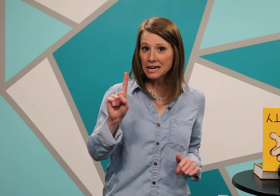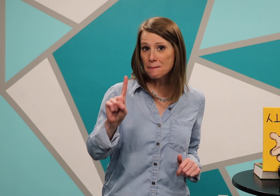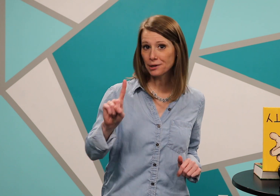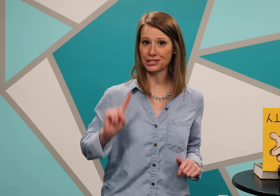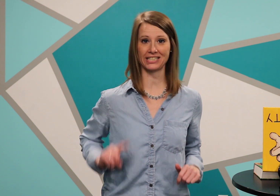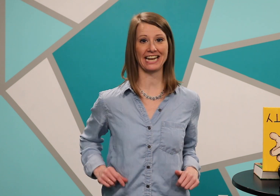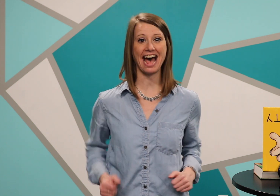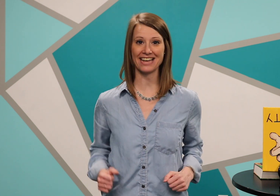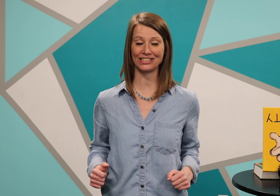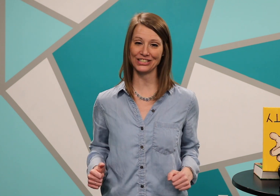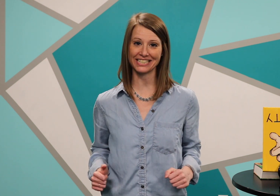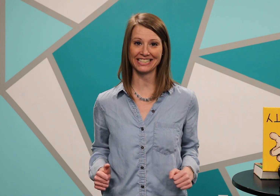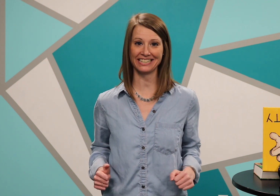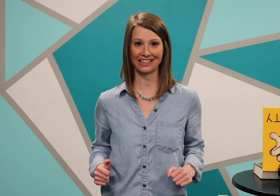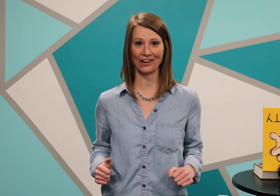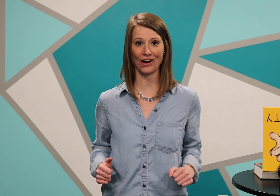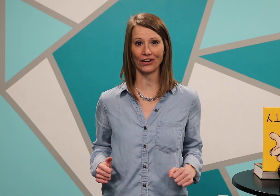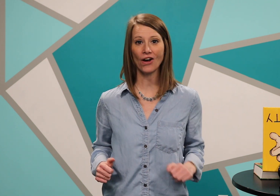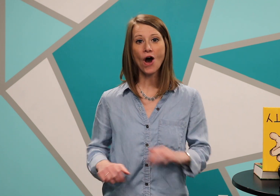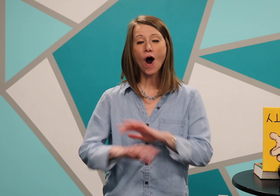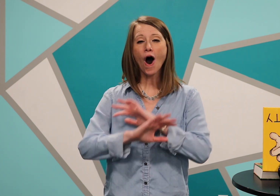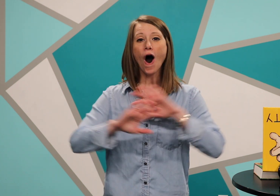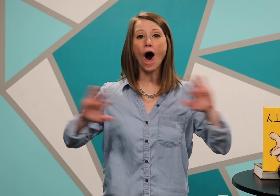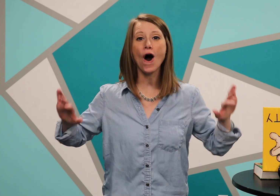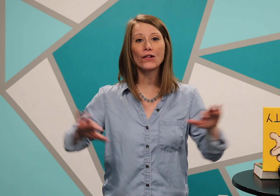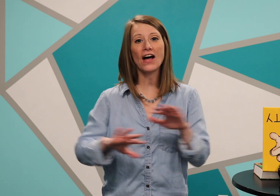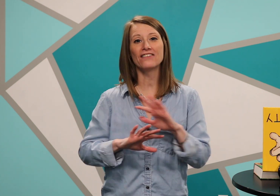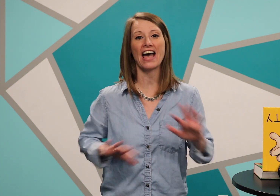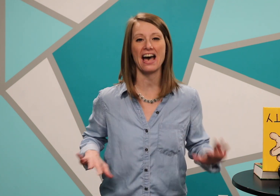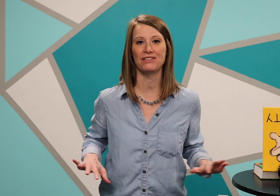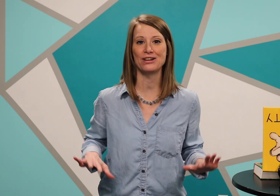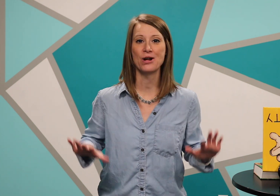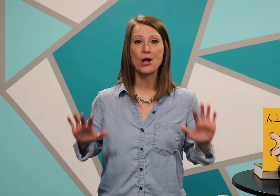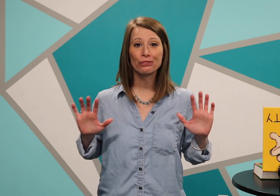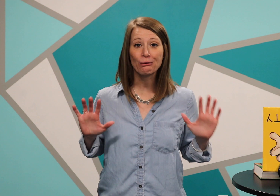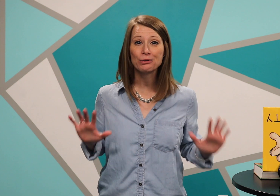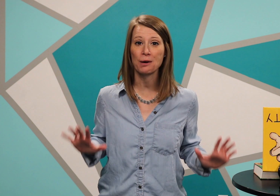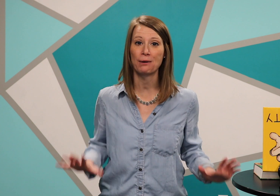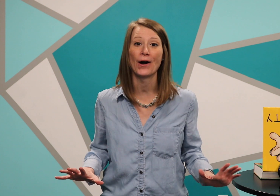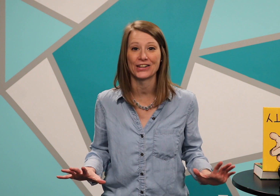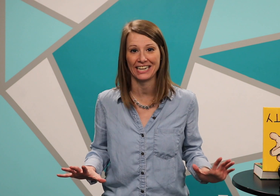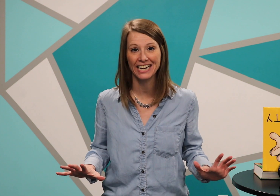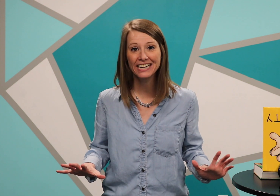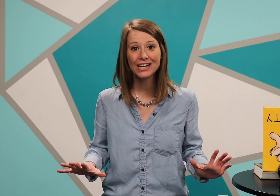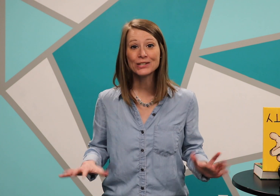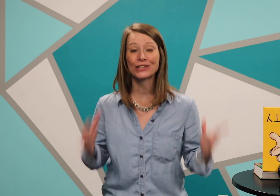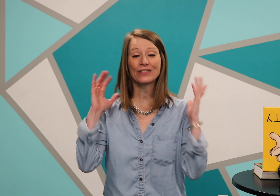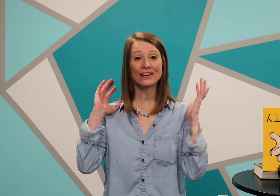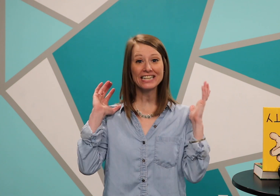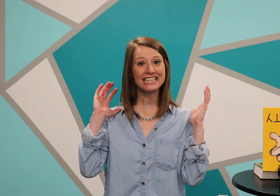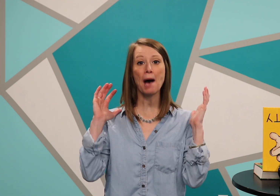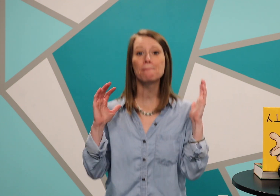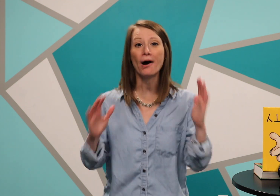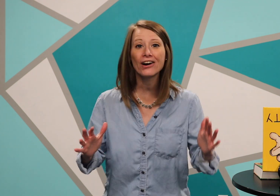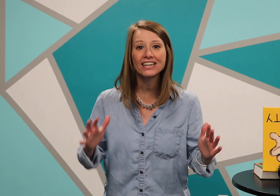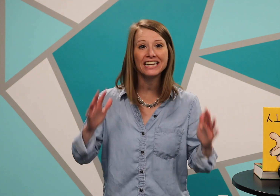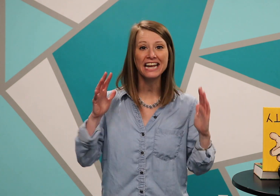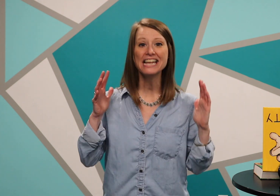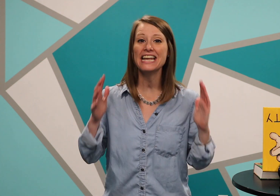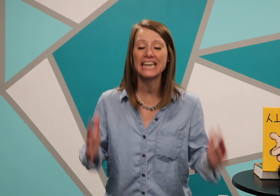person asks Jesus into their heart all of heaven throws a party so there is a party in